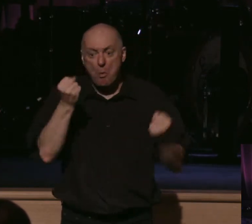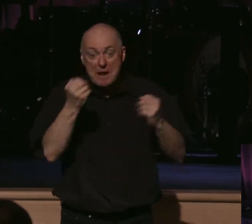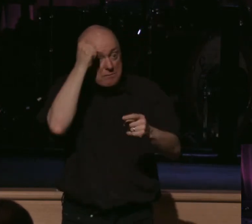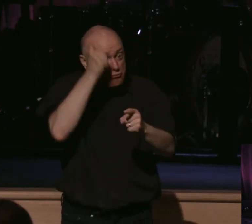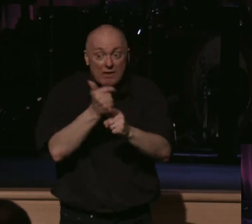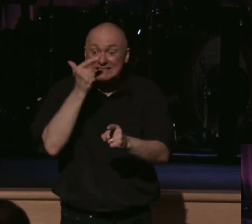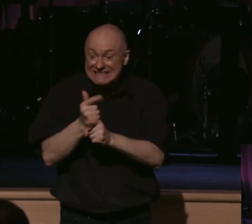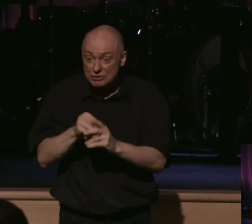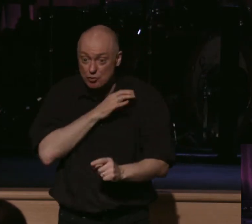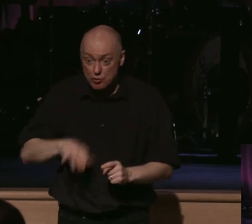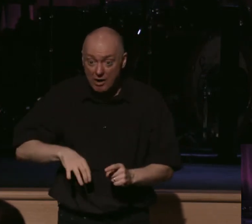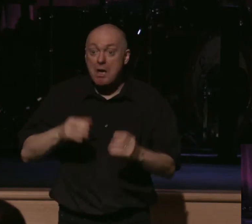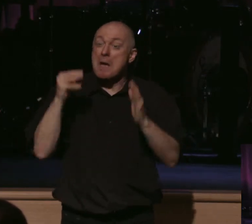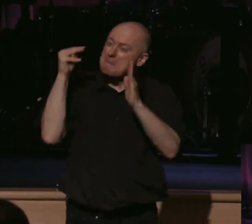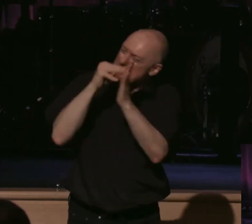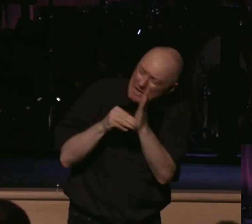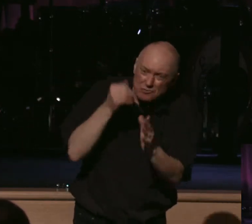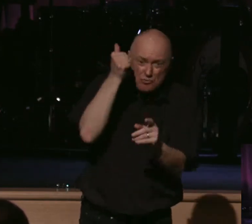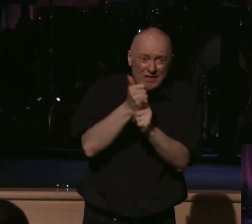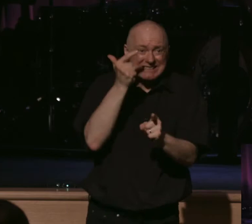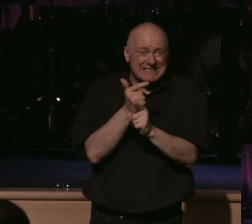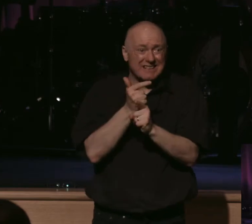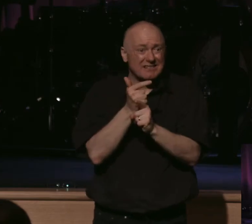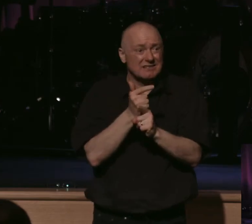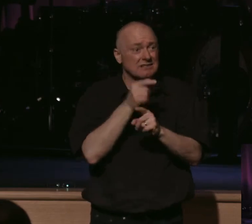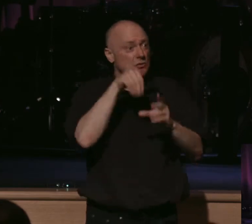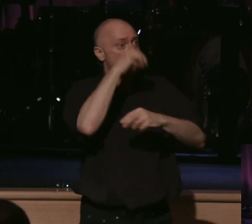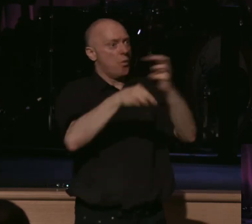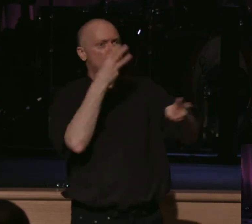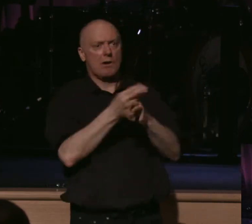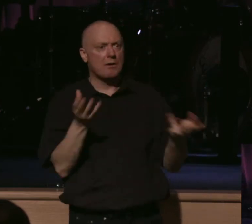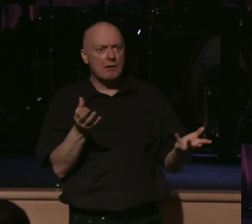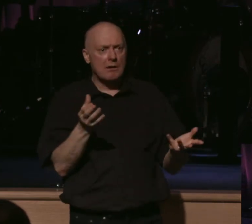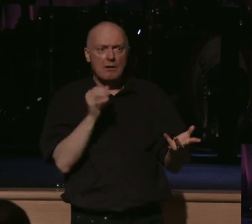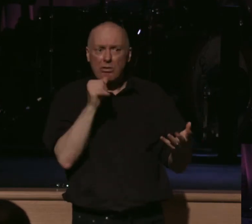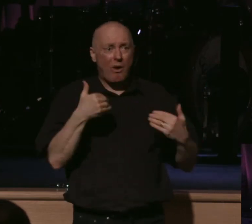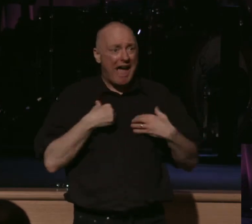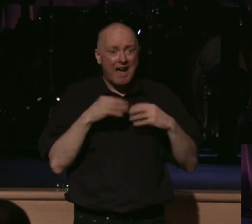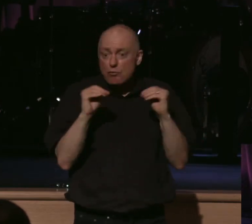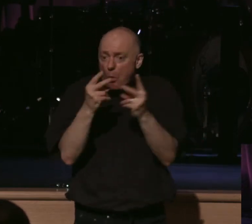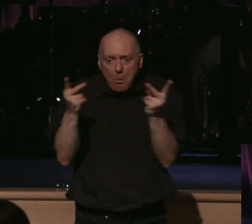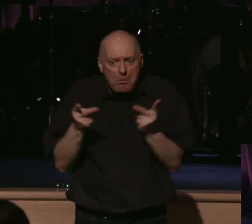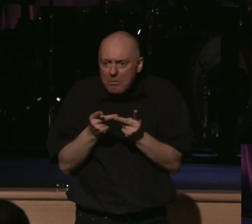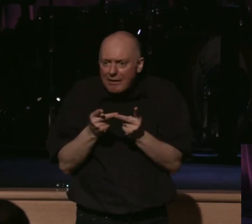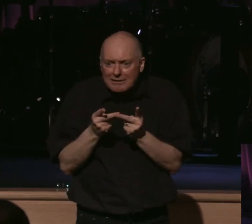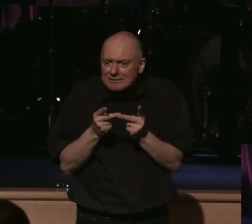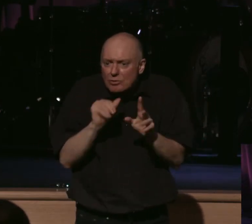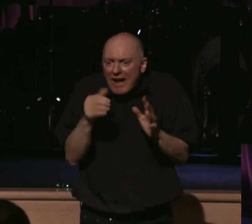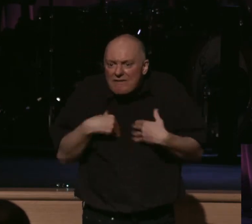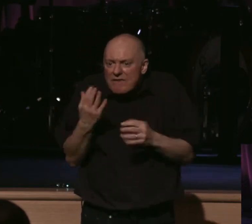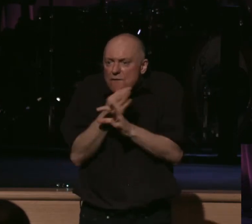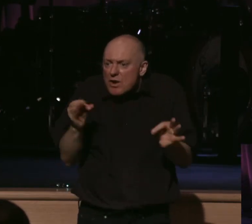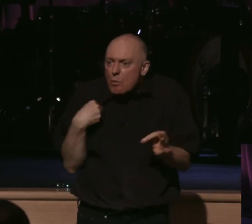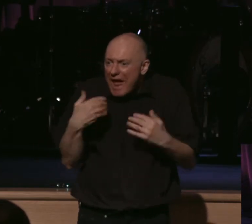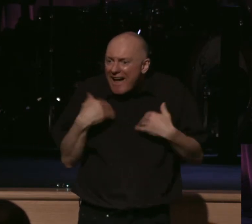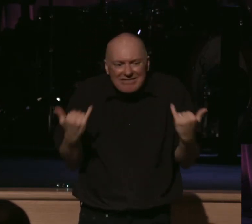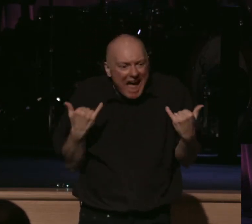brothers and sisters, millions of brothers and sisters in Christ across this world, do not have anywhere near the same freedoms that we do at this time.